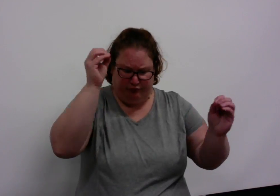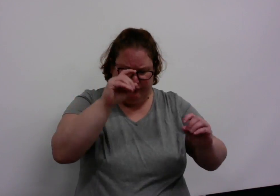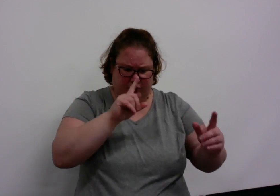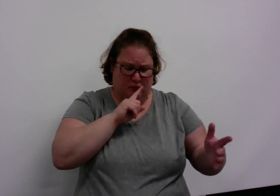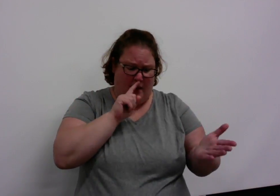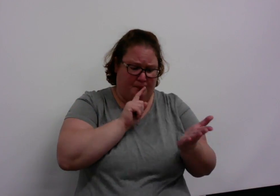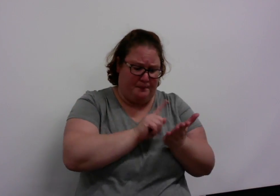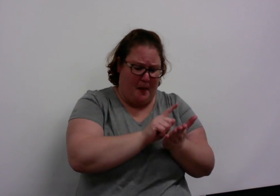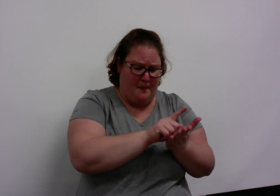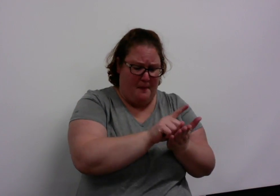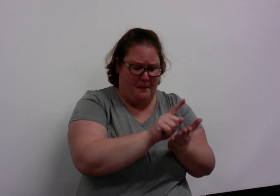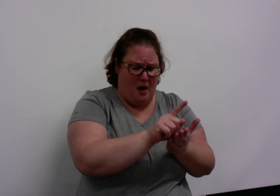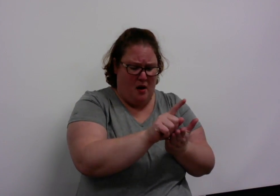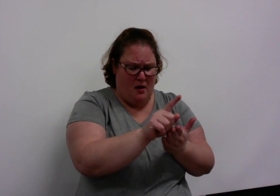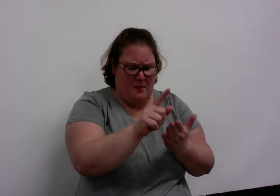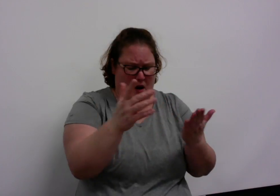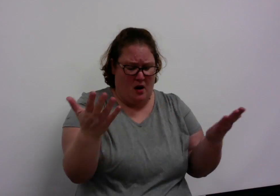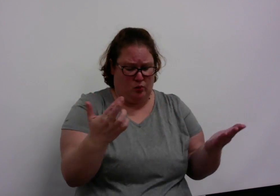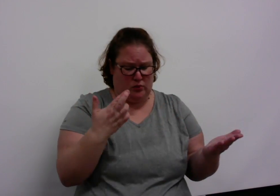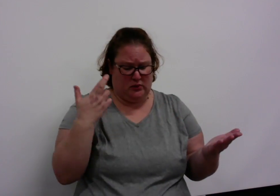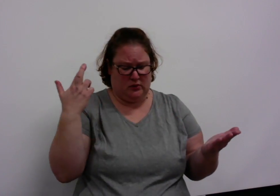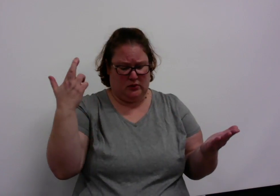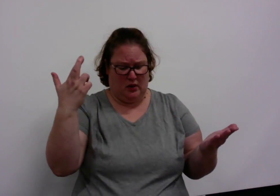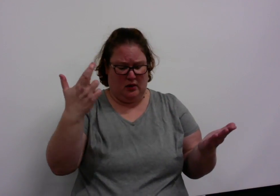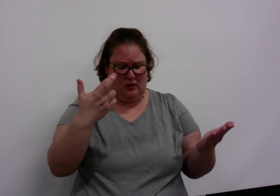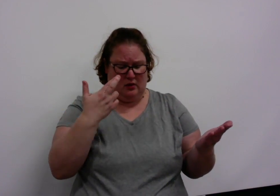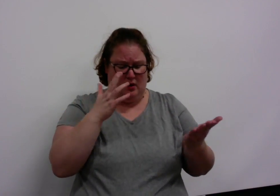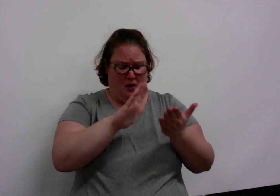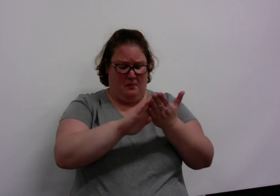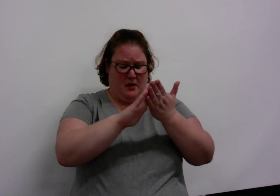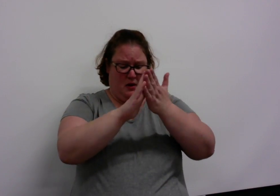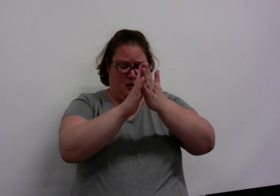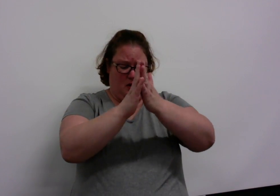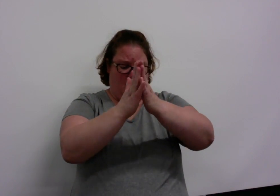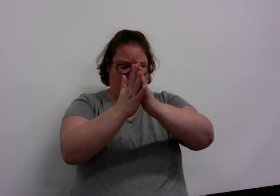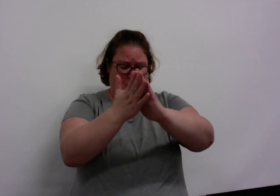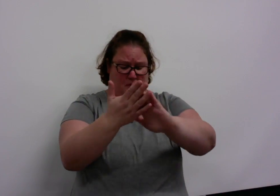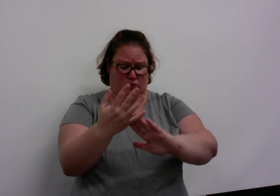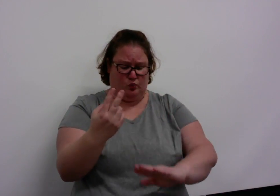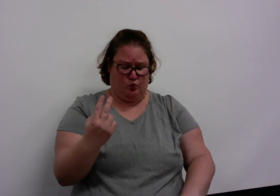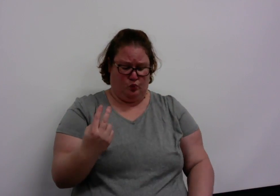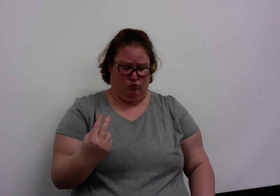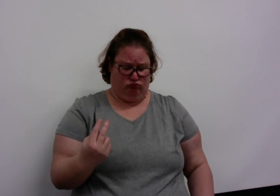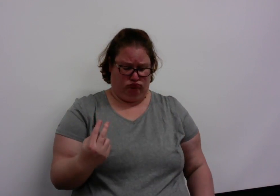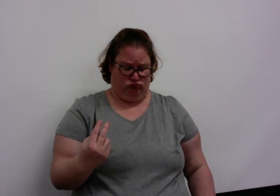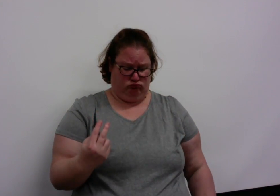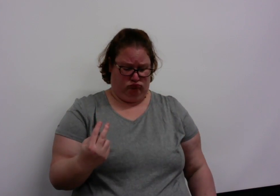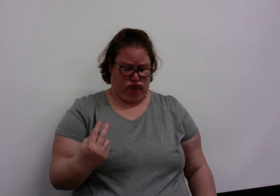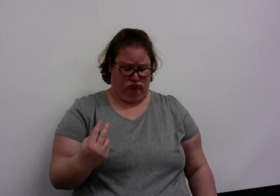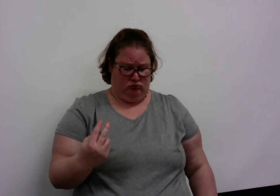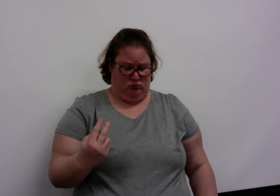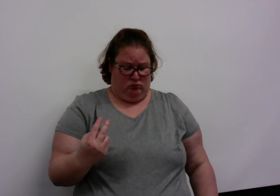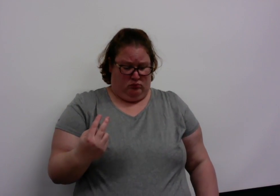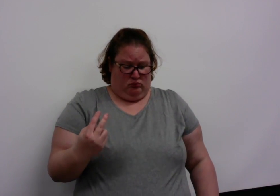and here's the bottom line, our trio's down to two, the sweet caress of twilight,